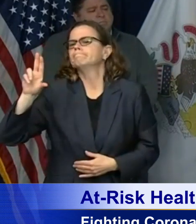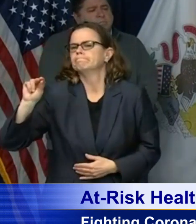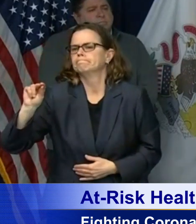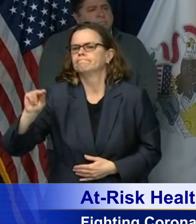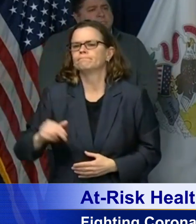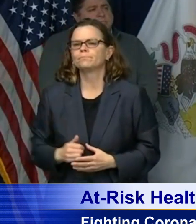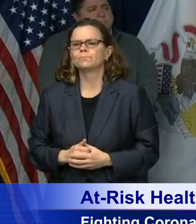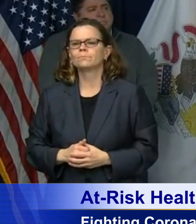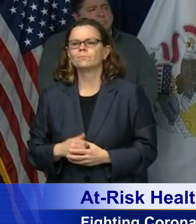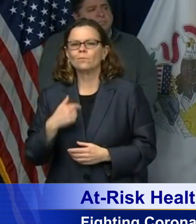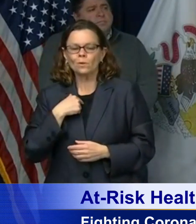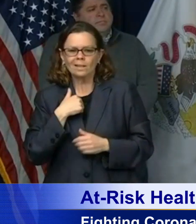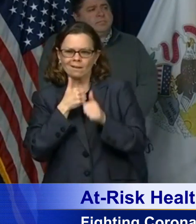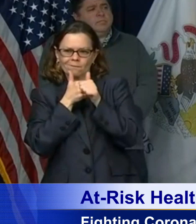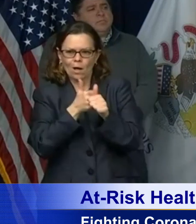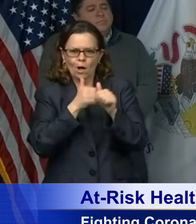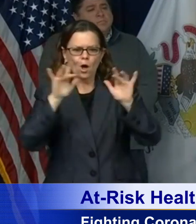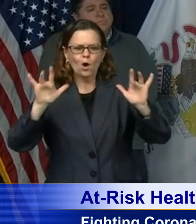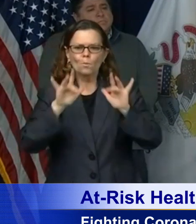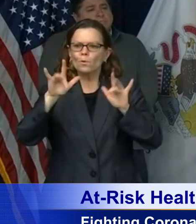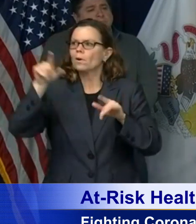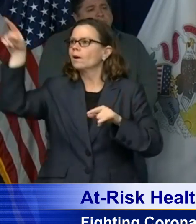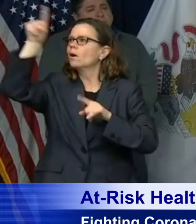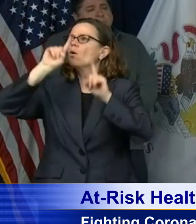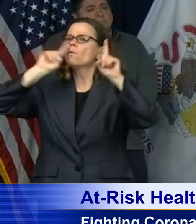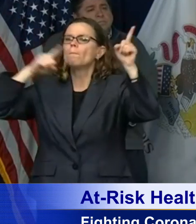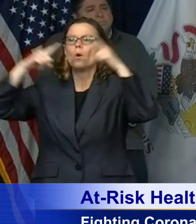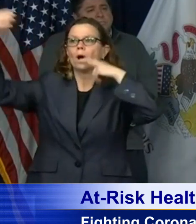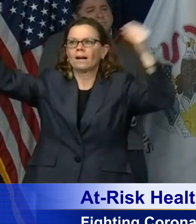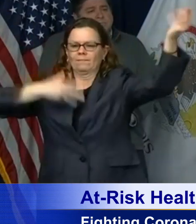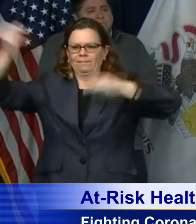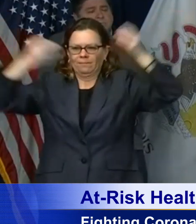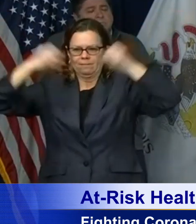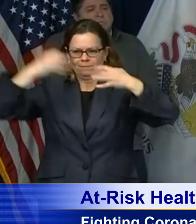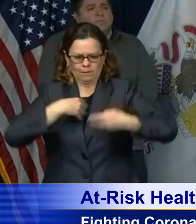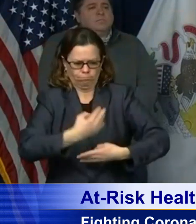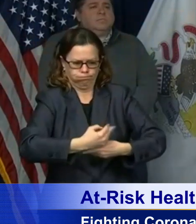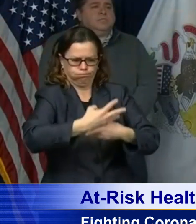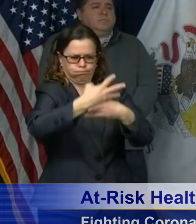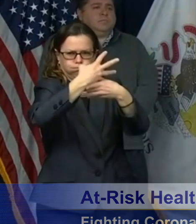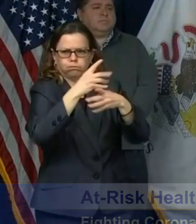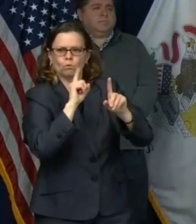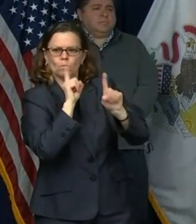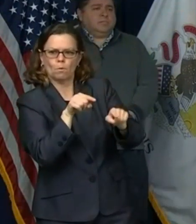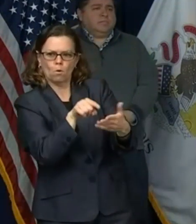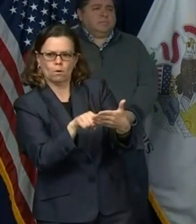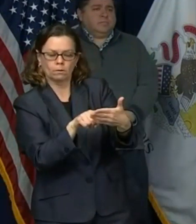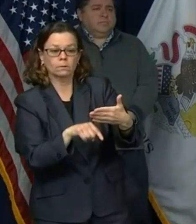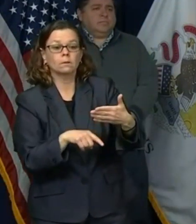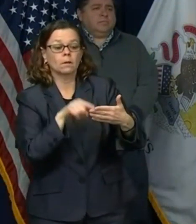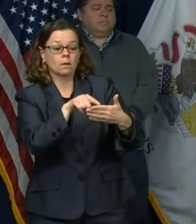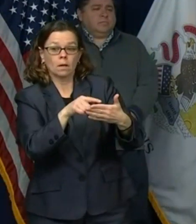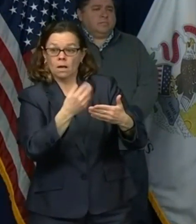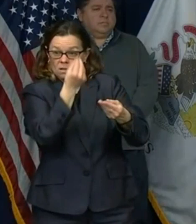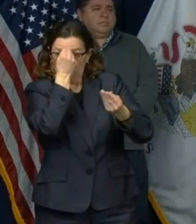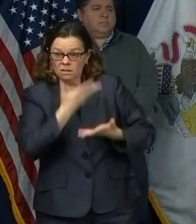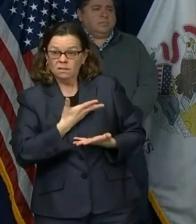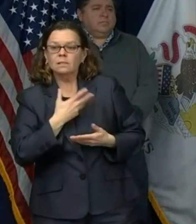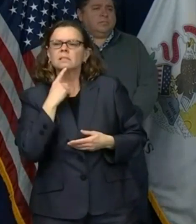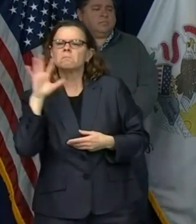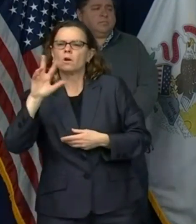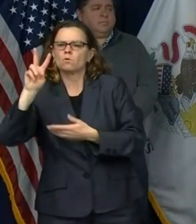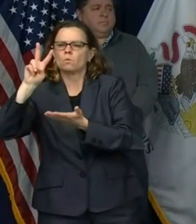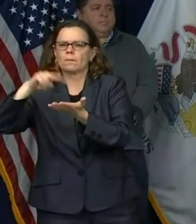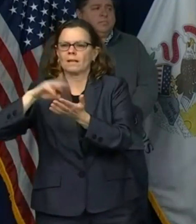we have is that we have I think about 2,600 people who are designated as healthcare workers who have tested positive at these laboratory confirmed.